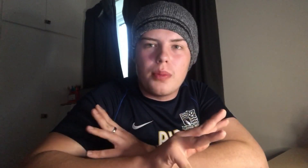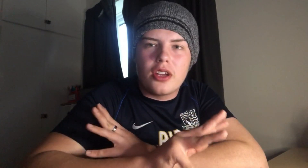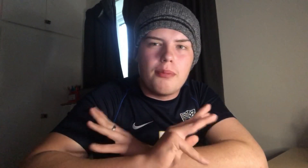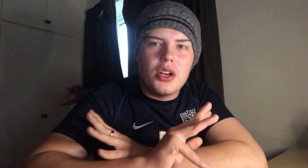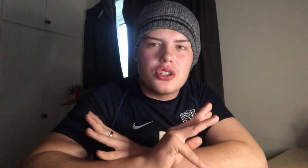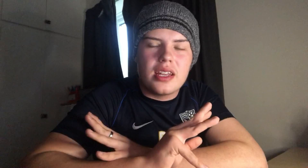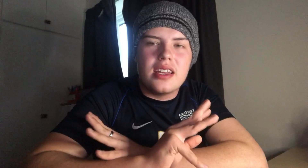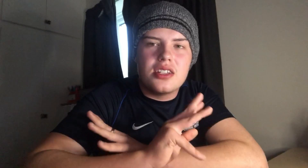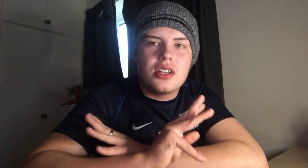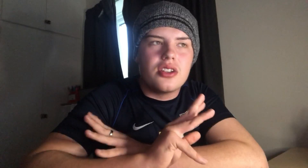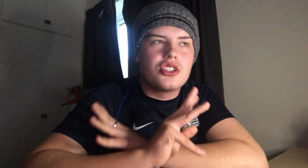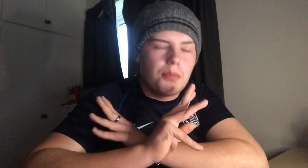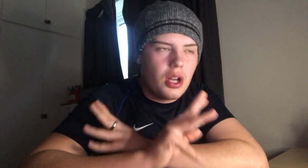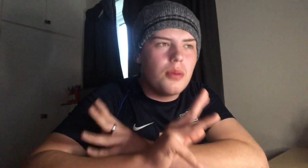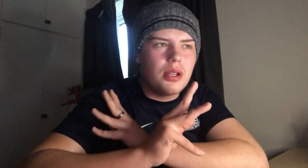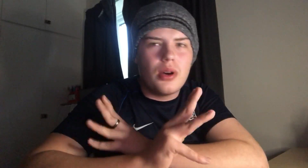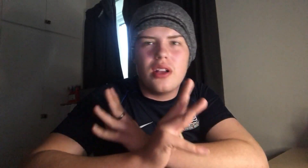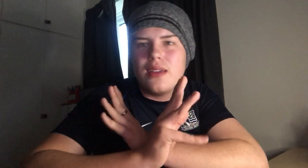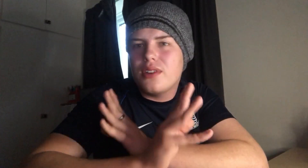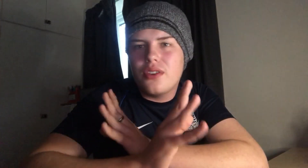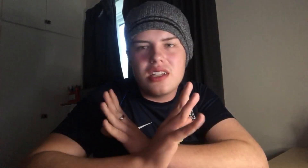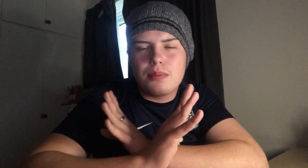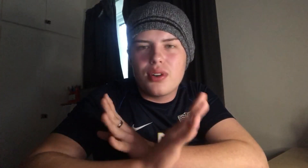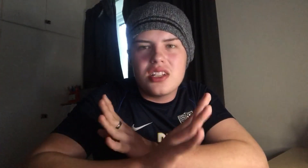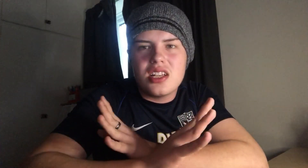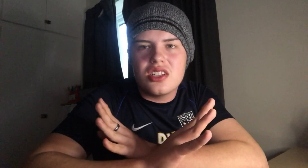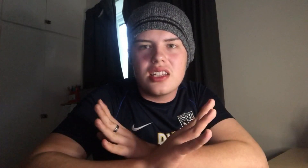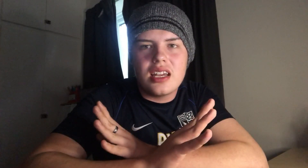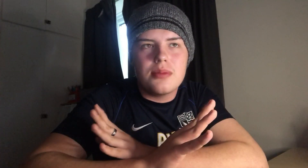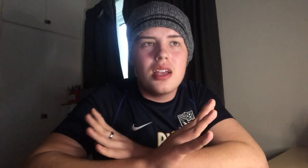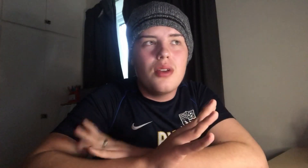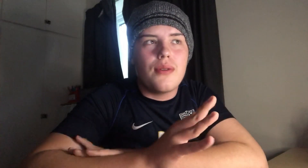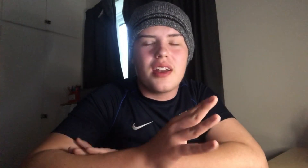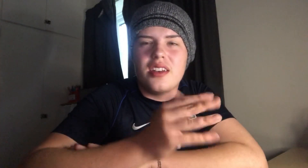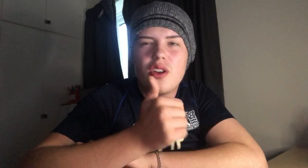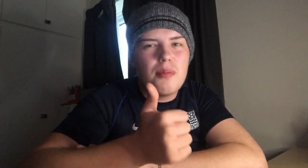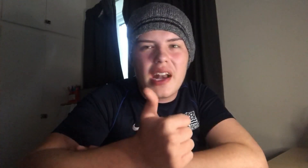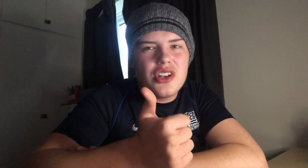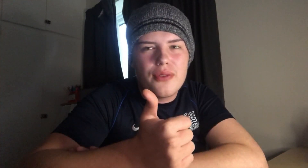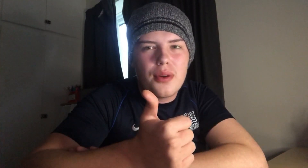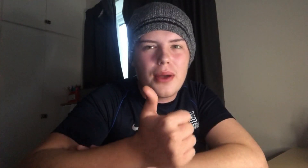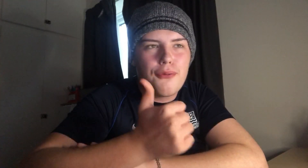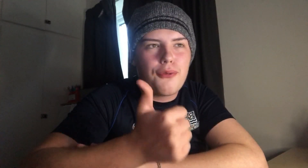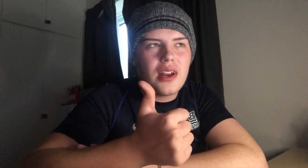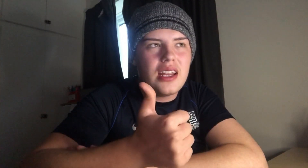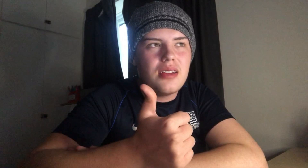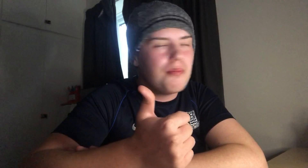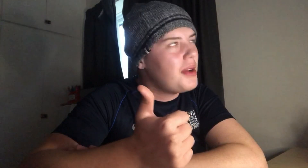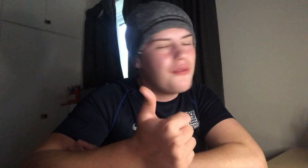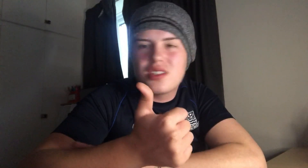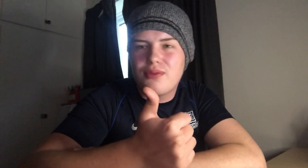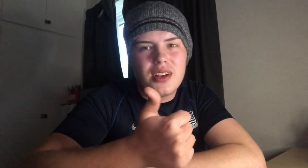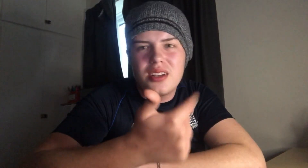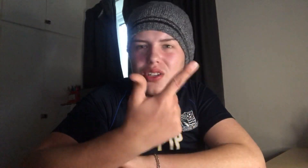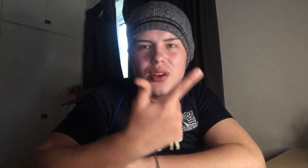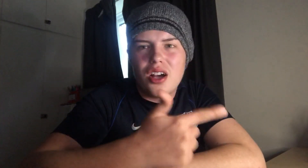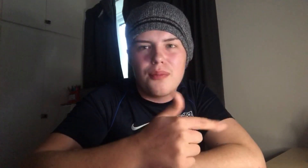topic of Mosley, he has done superbly well. Even though these are pre-season games, we've had no manager for about three months, three, two and a half